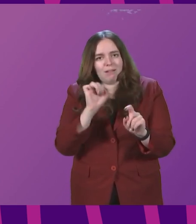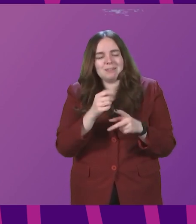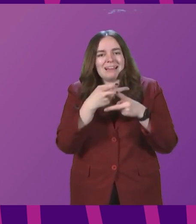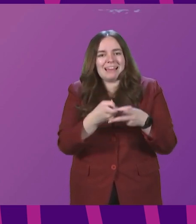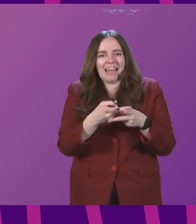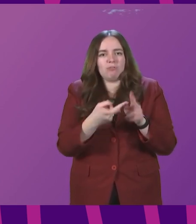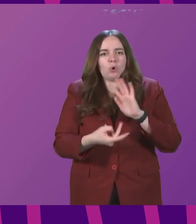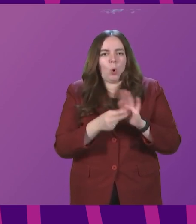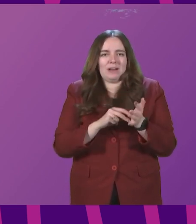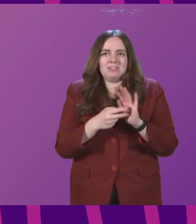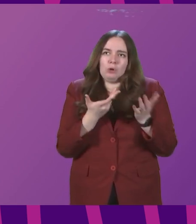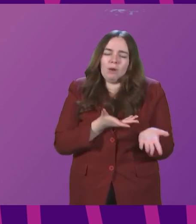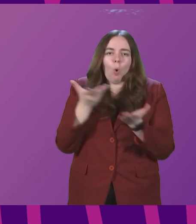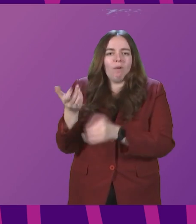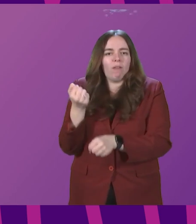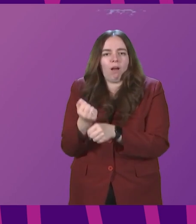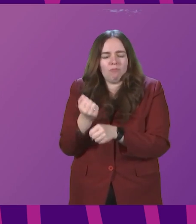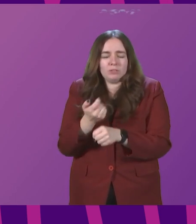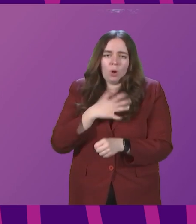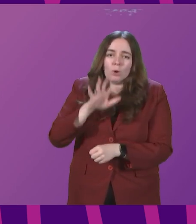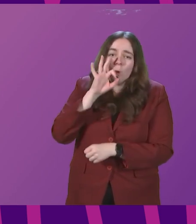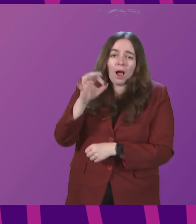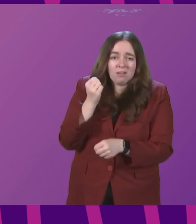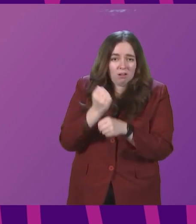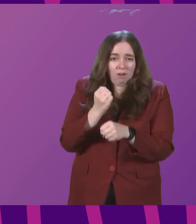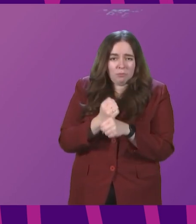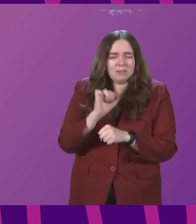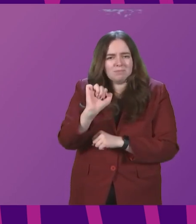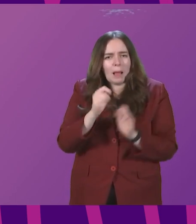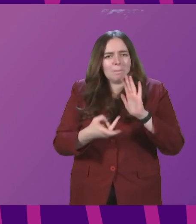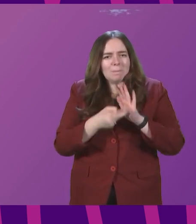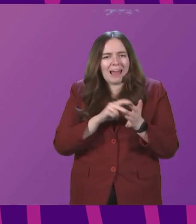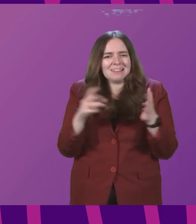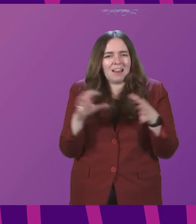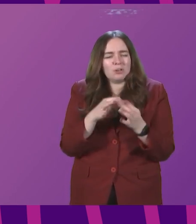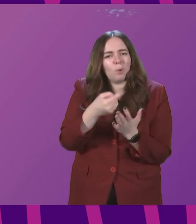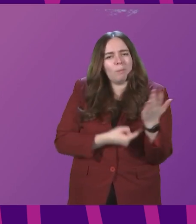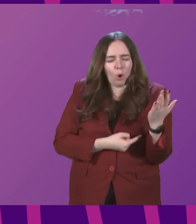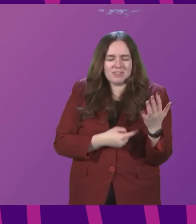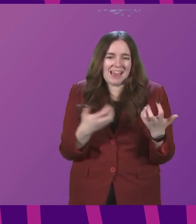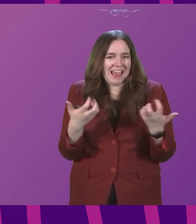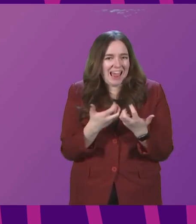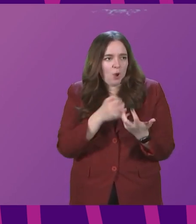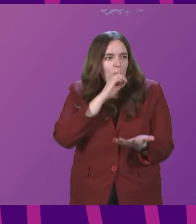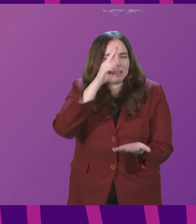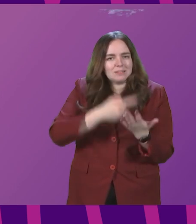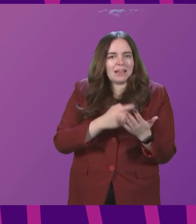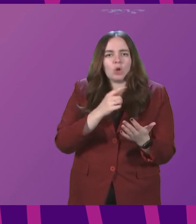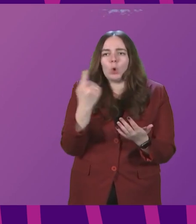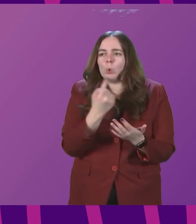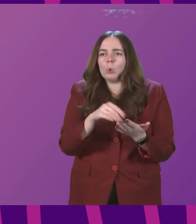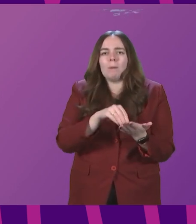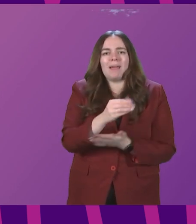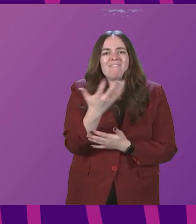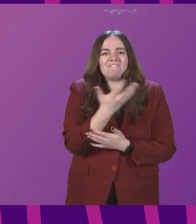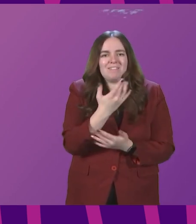organisations have offered the Government. So can I ask the Government, what are its intentions around this policy? How will it determine who gets £15 an hour,